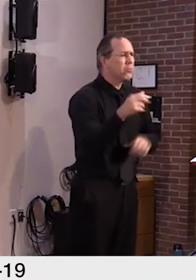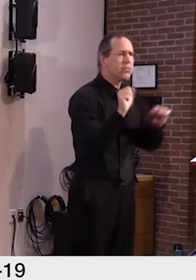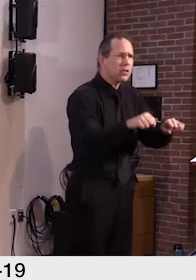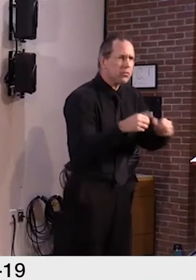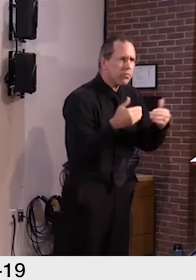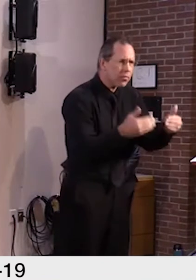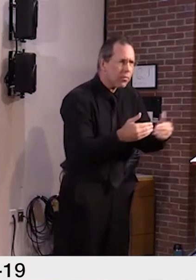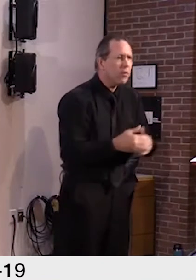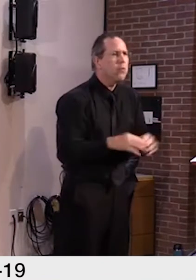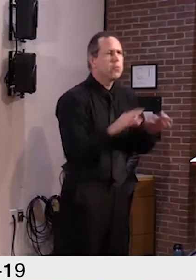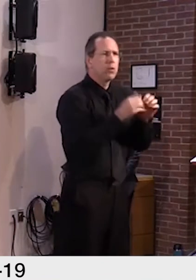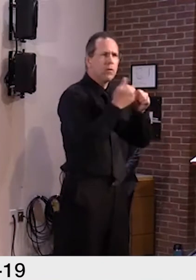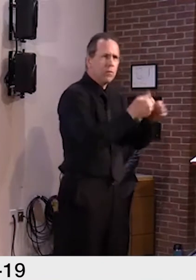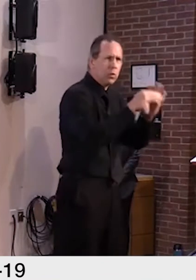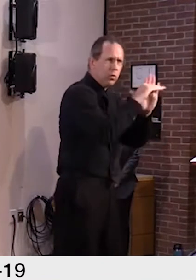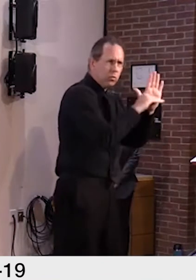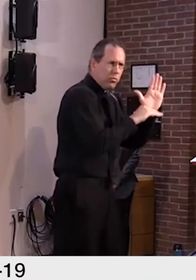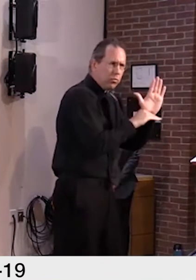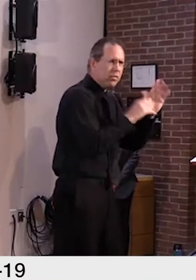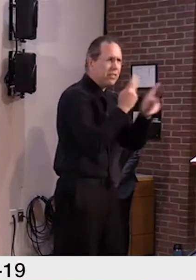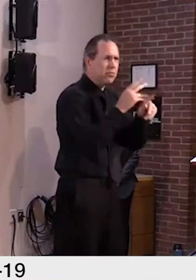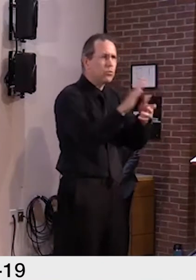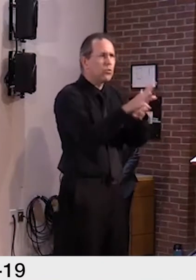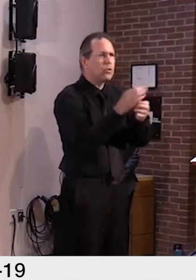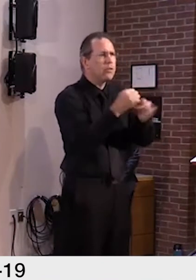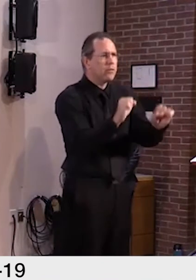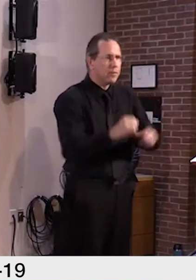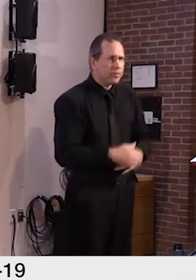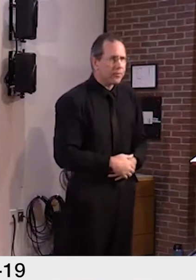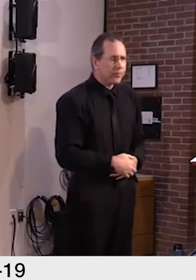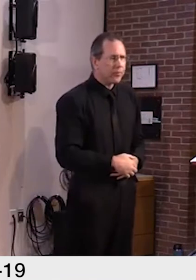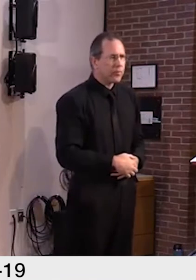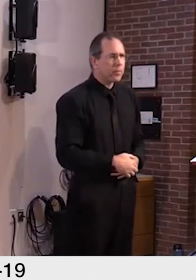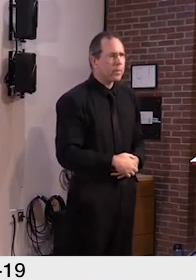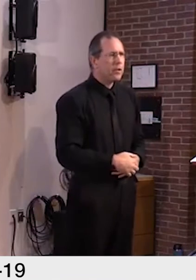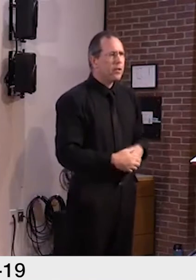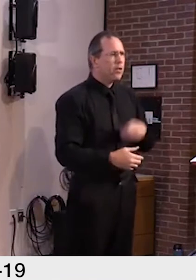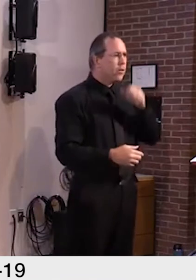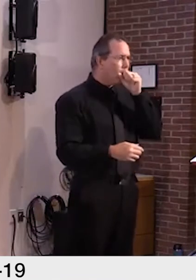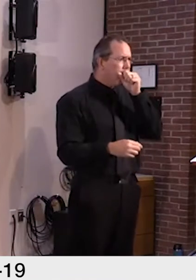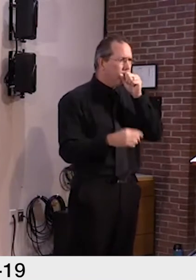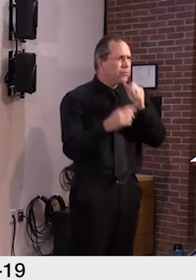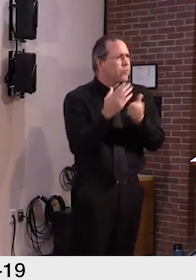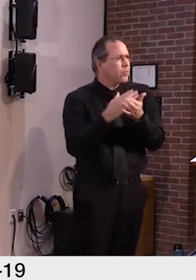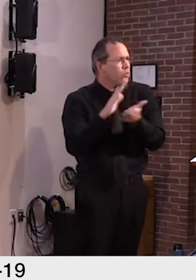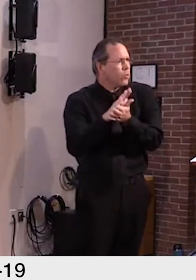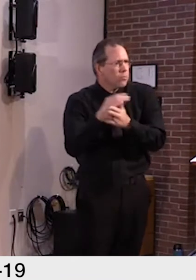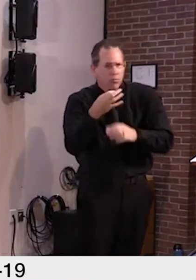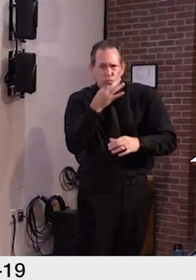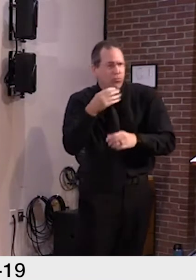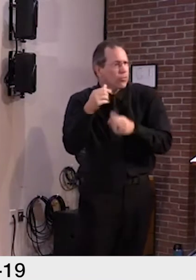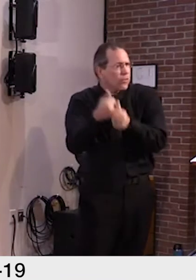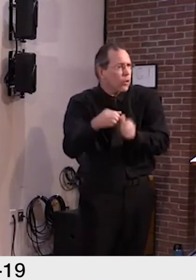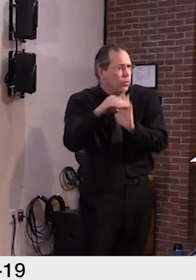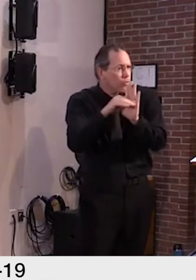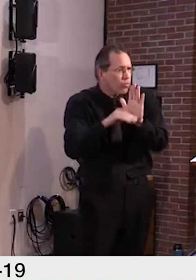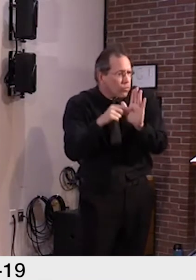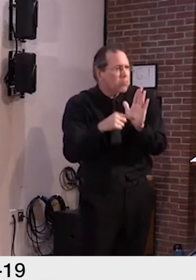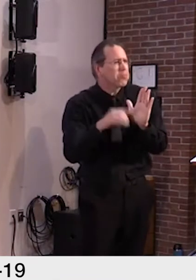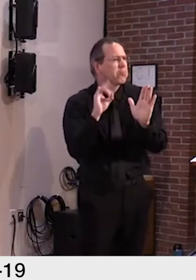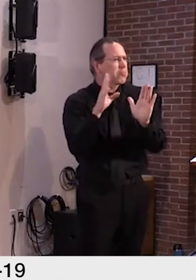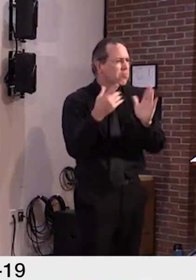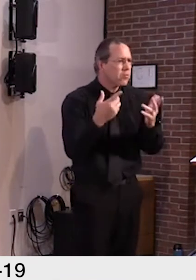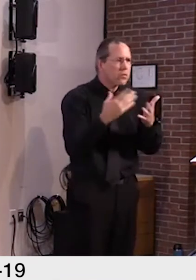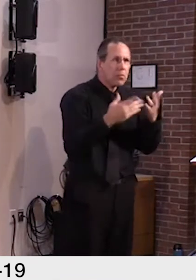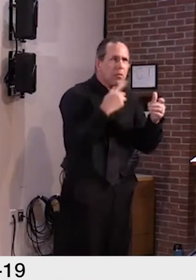Our schools have become used to interpreting these nuances in our guidance. Our guidance often includes both requirements and things or just recommendations.